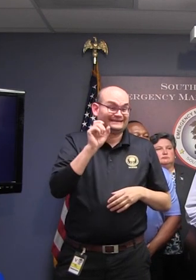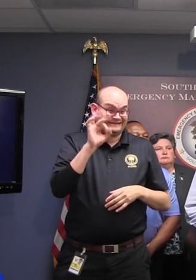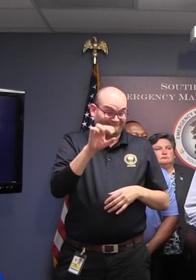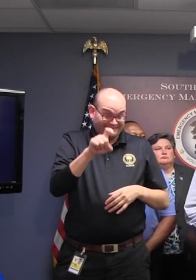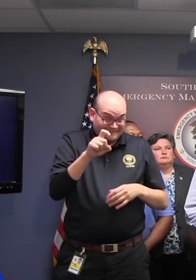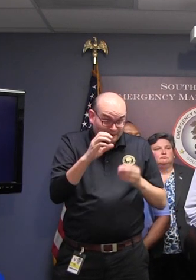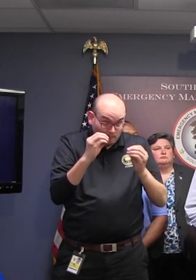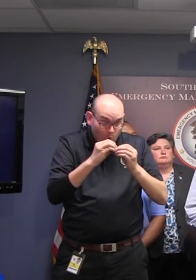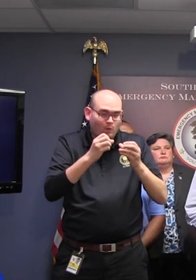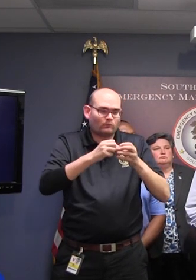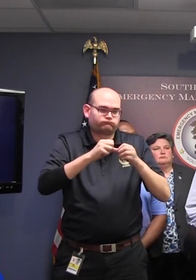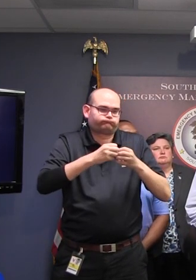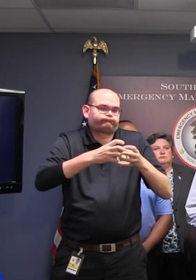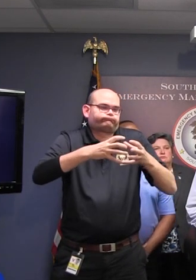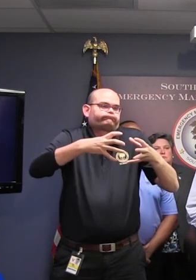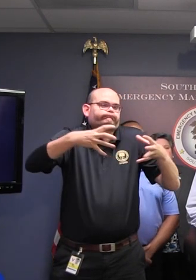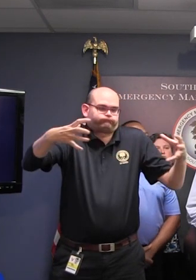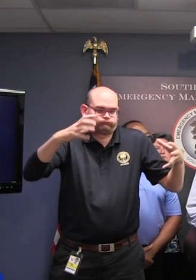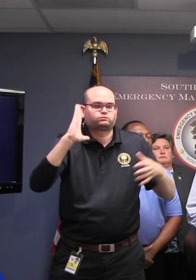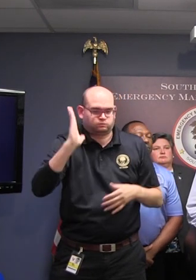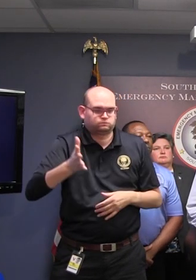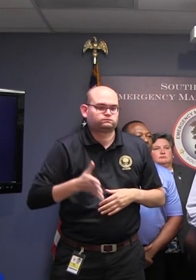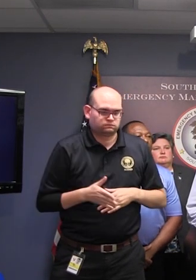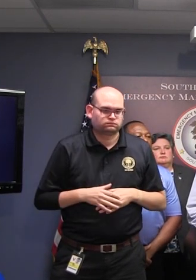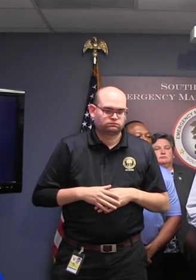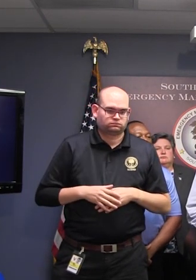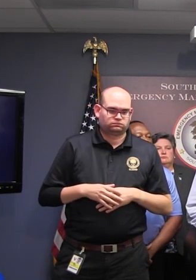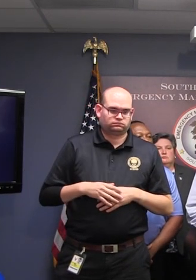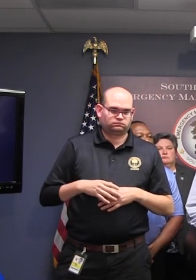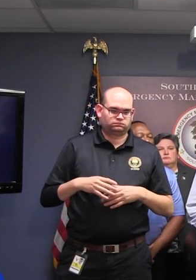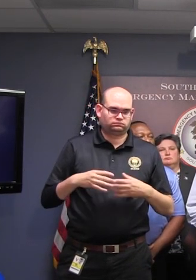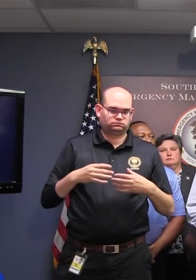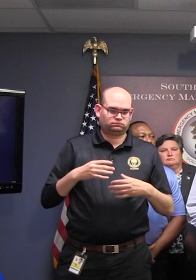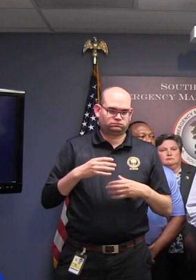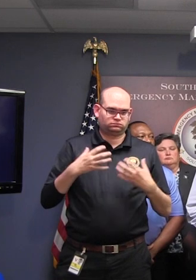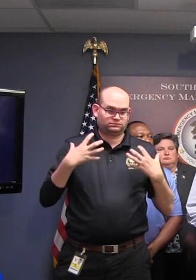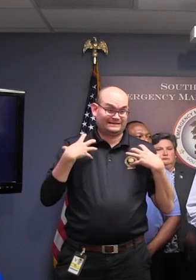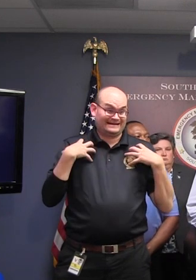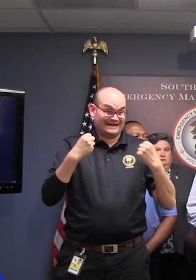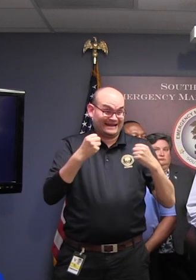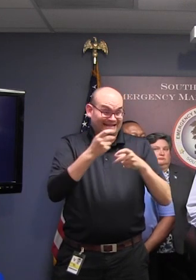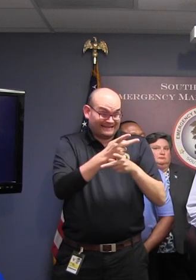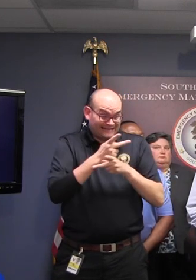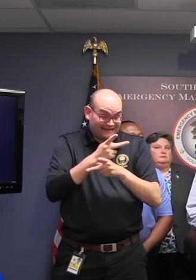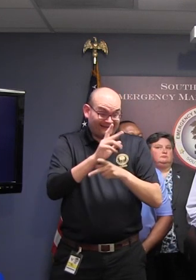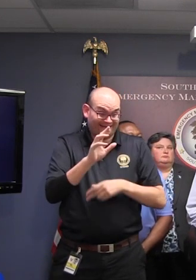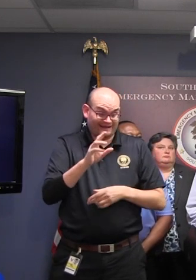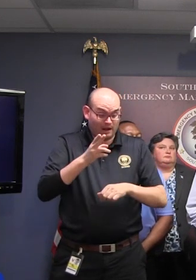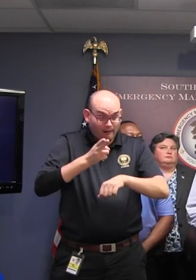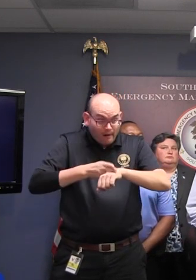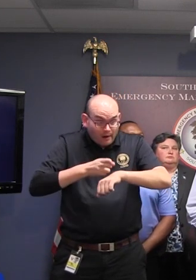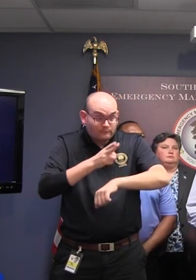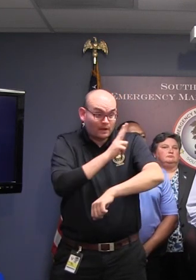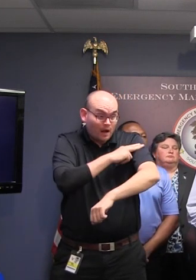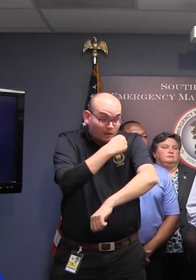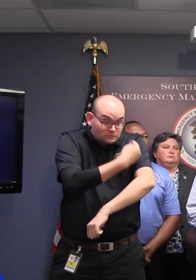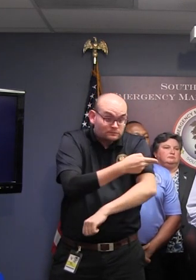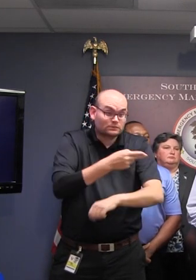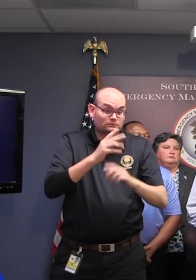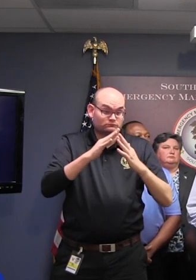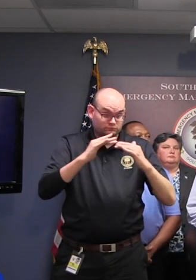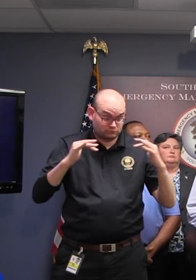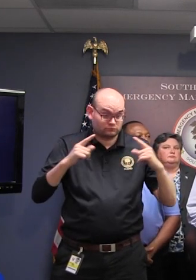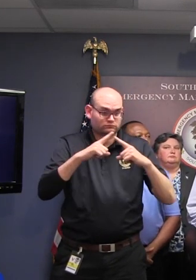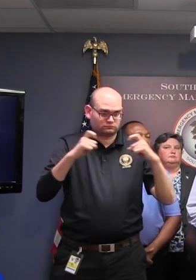As for health care facilities, which we've mentioned before, my executive order issued remains in effect for